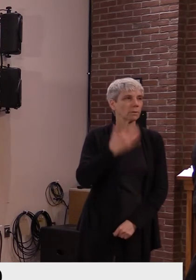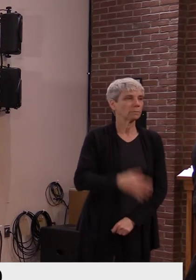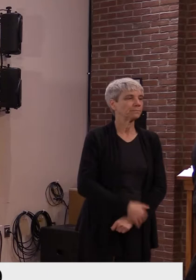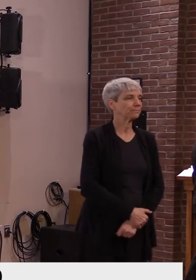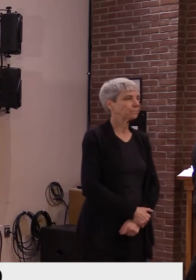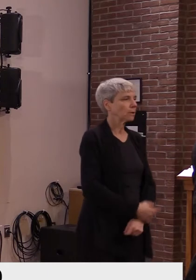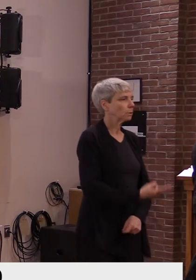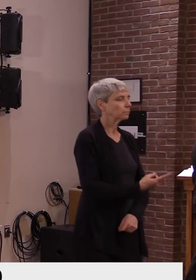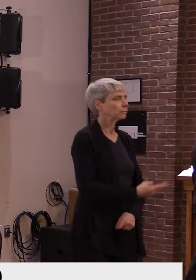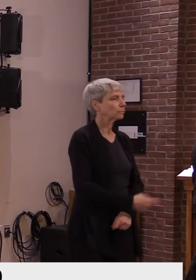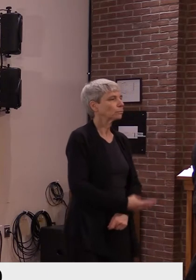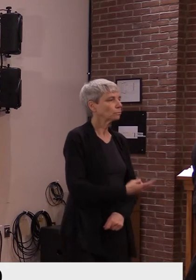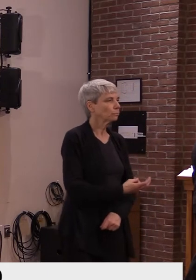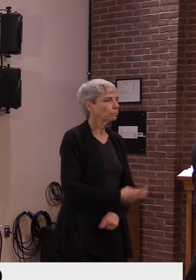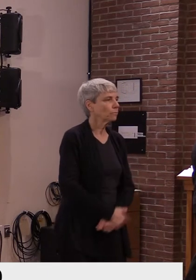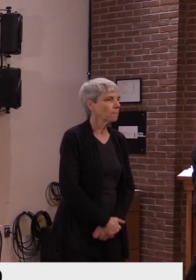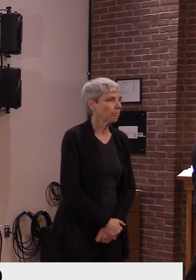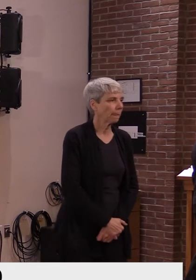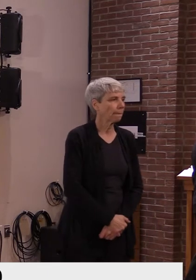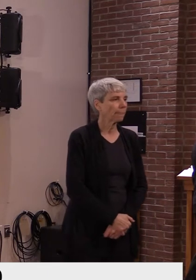Thanks. Mike Donahue.